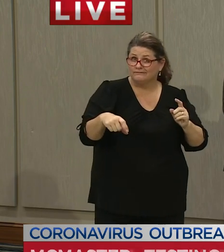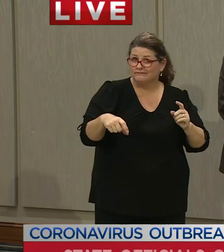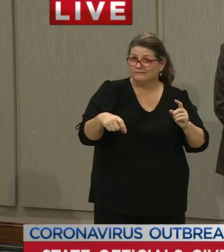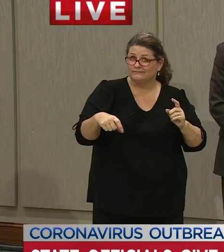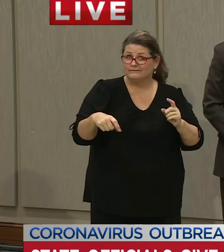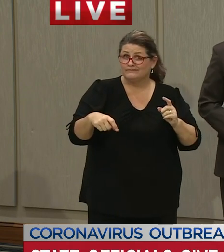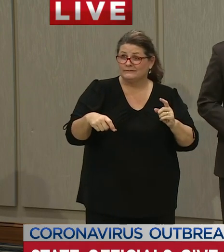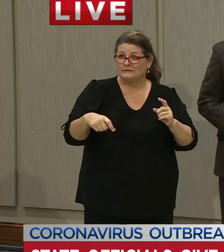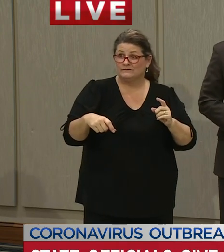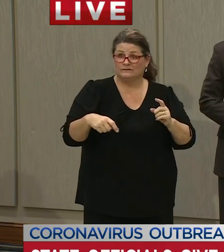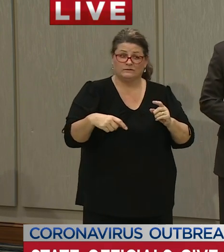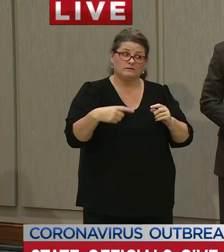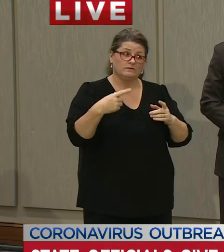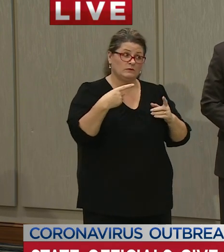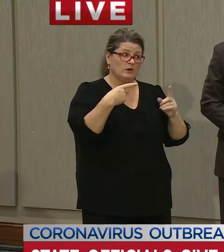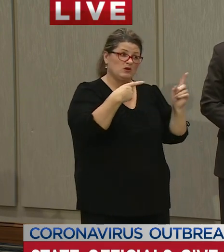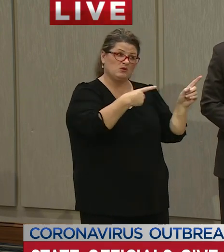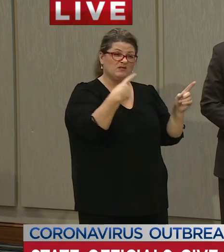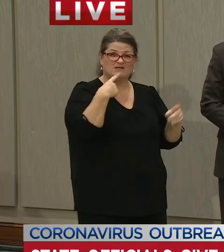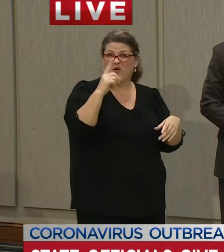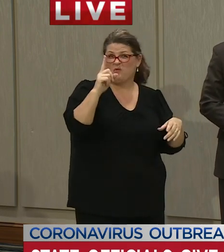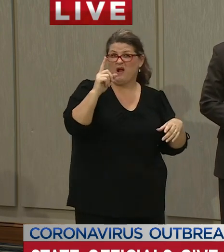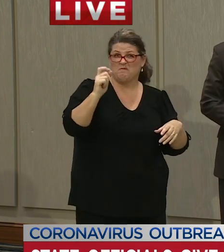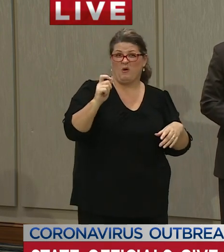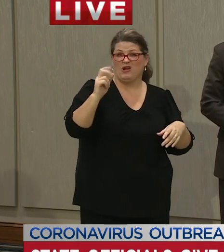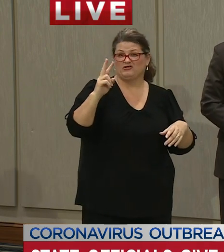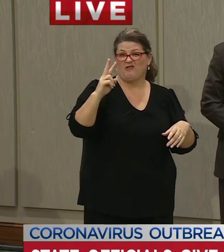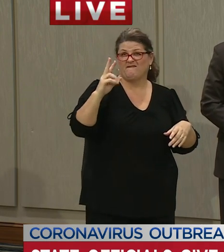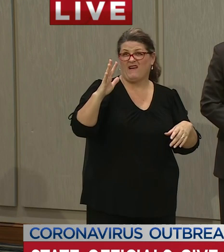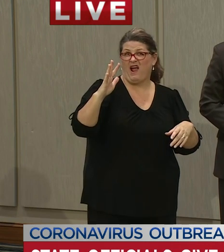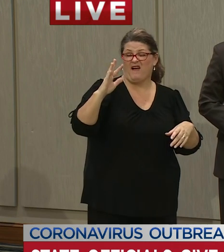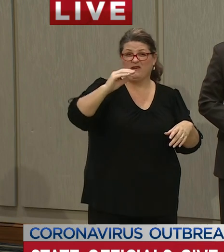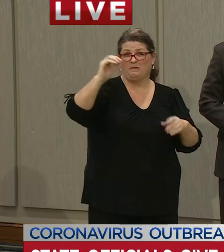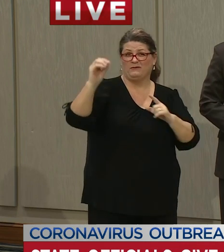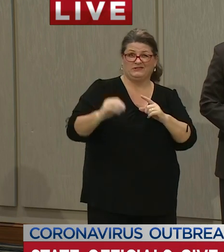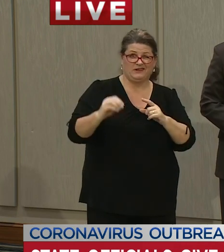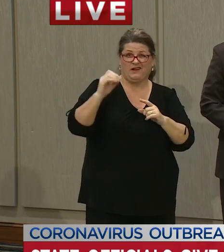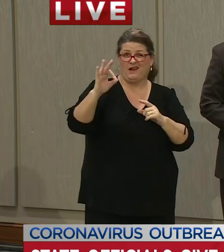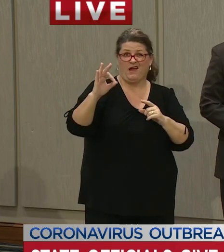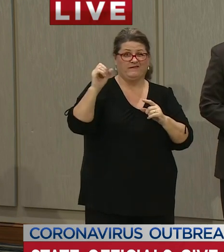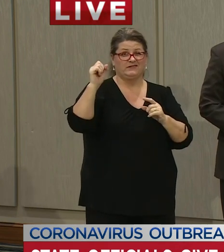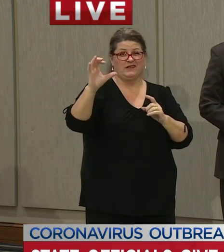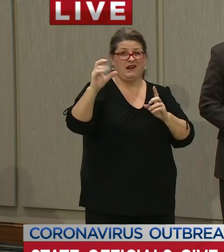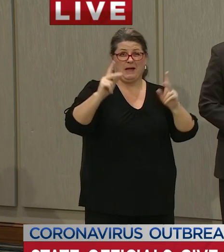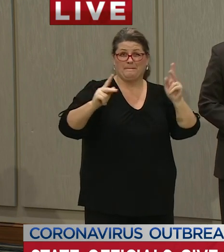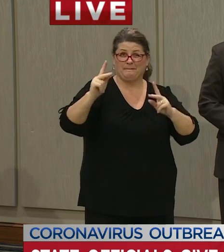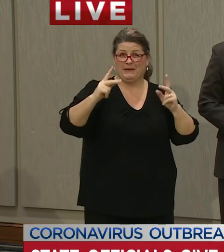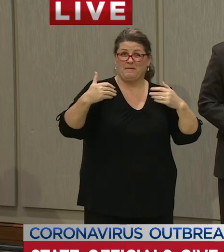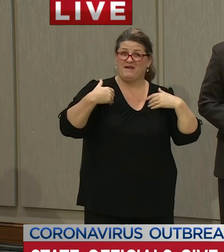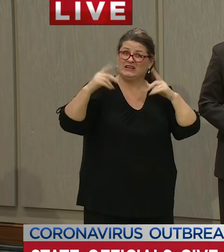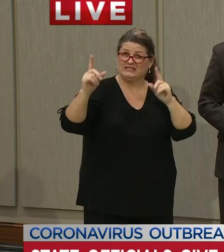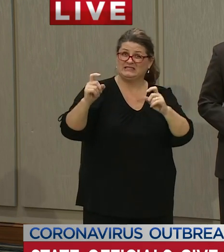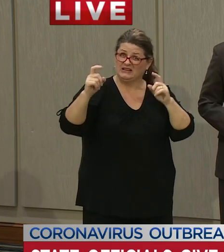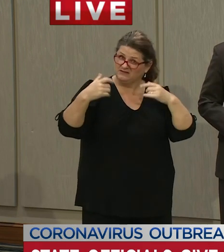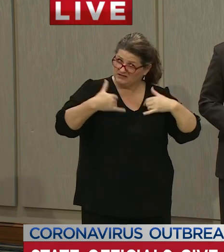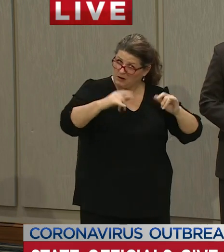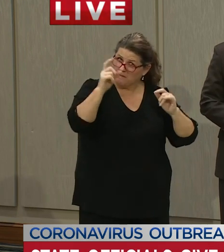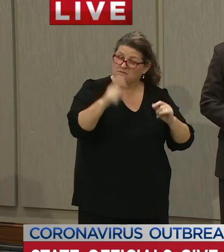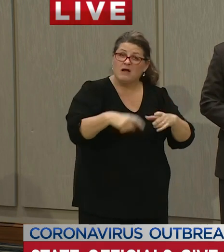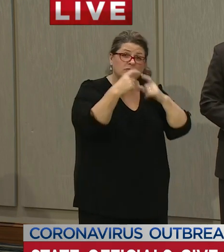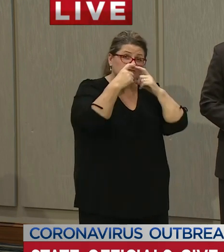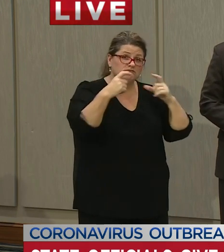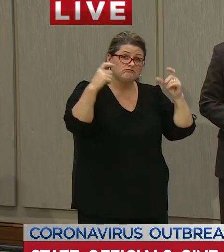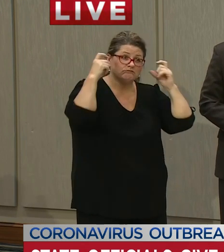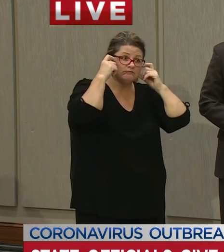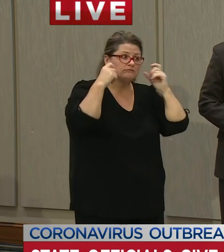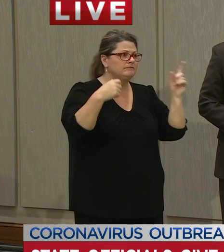you're seeing that you know only 1.25 percent of the population has been tested well i'm glad you asked that question because i was just